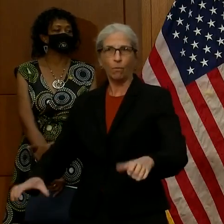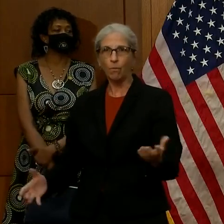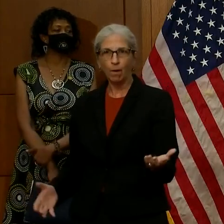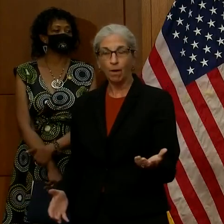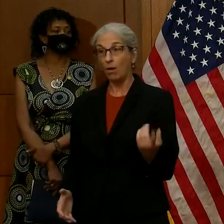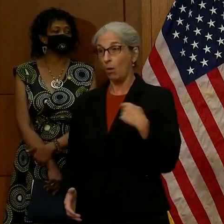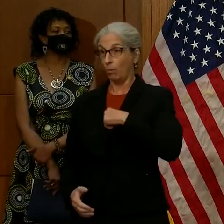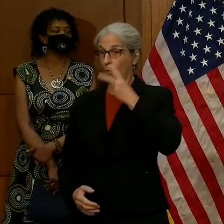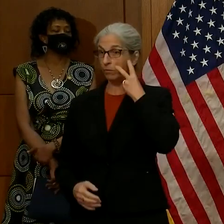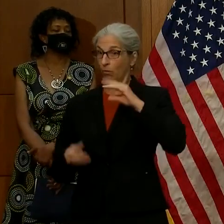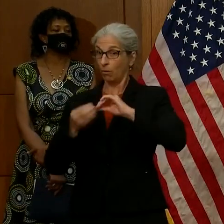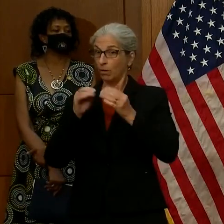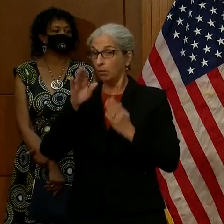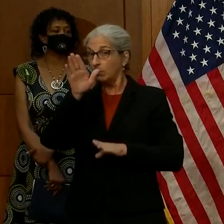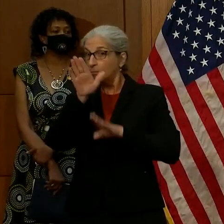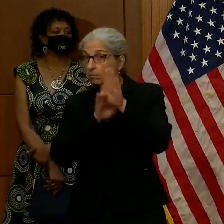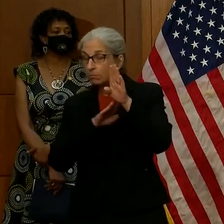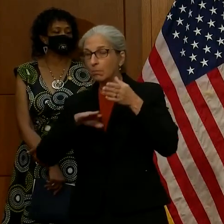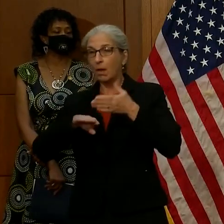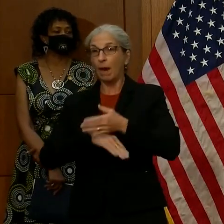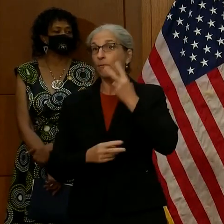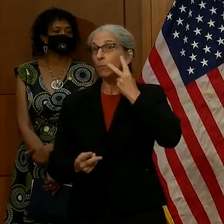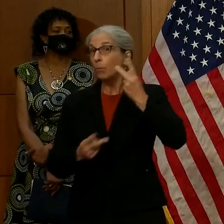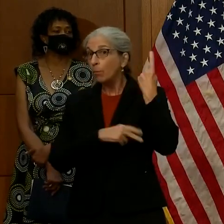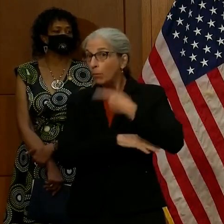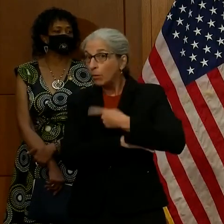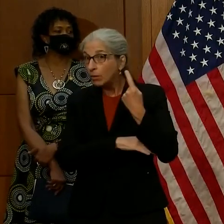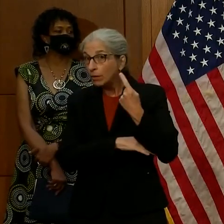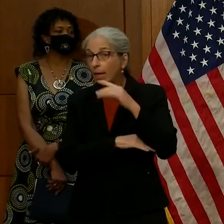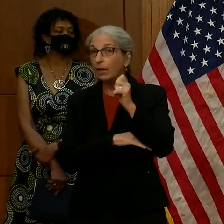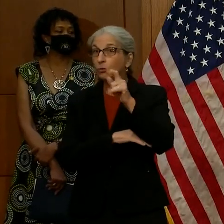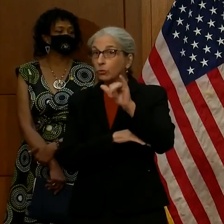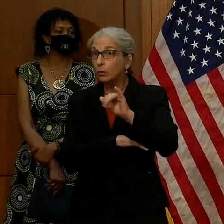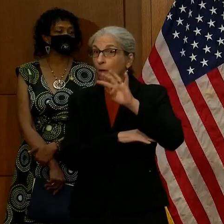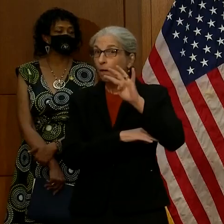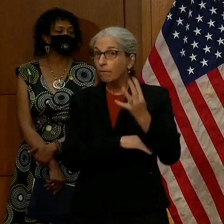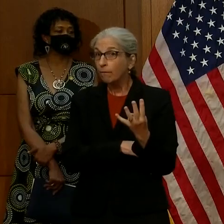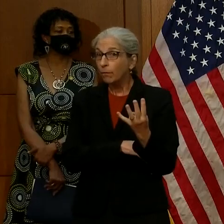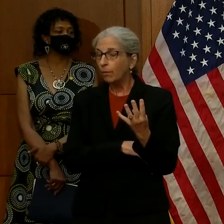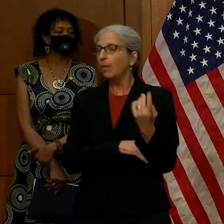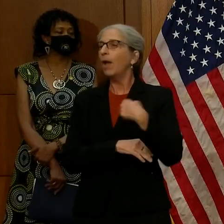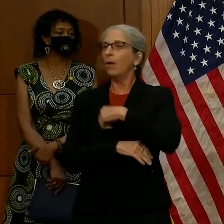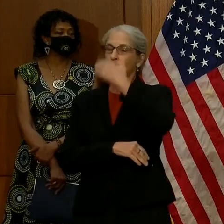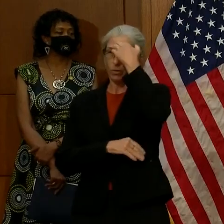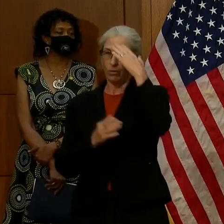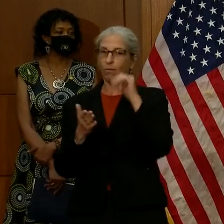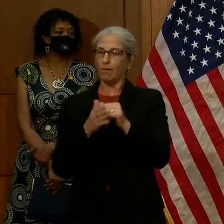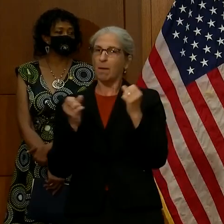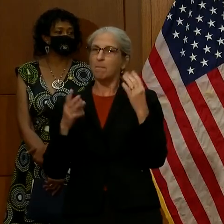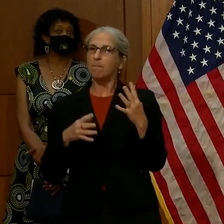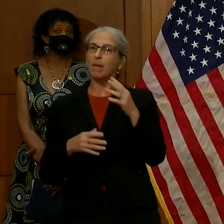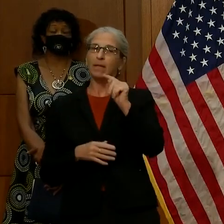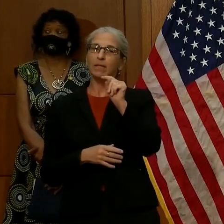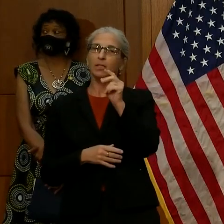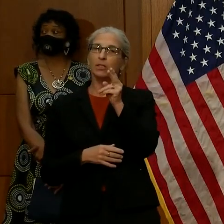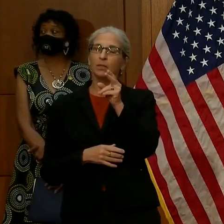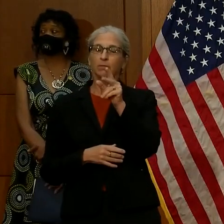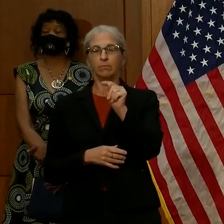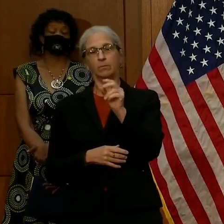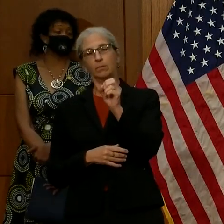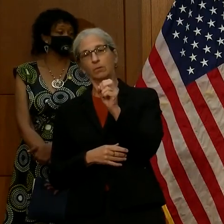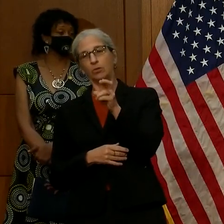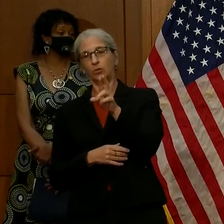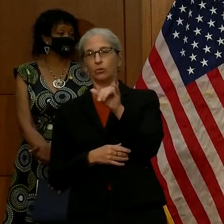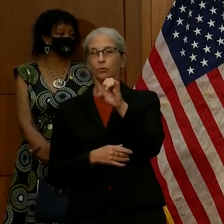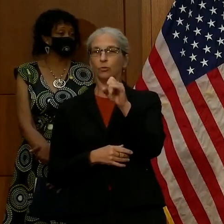4th. And we know that we have a lot of tourists that come into Virginia for the Labor Day weekend. And so we're being as cautious